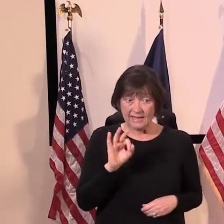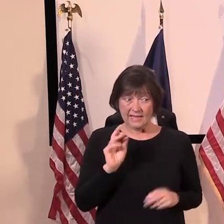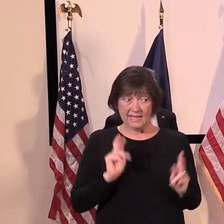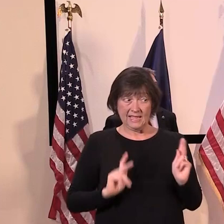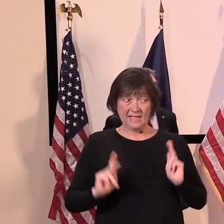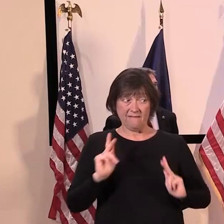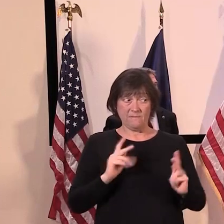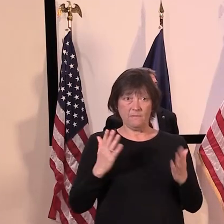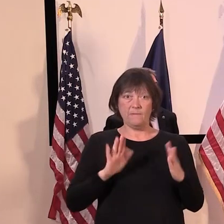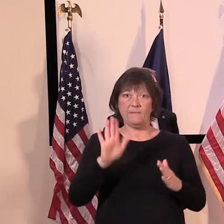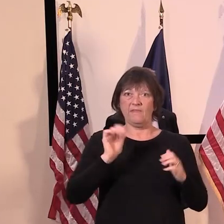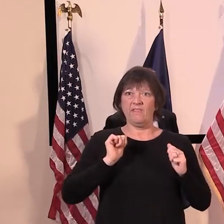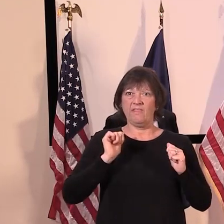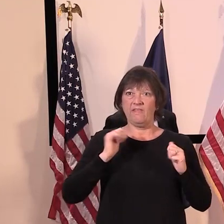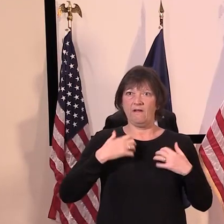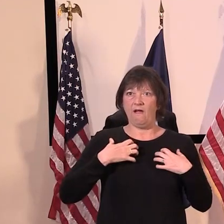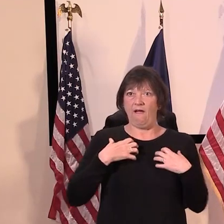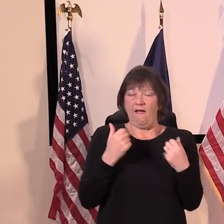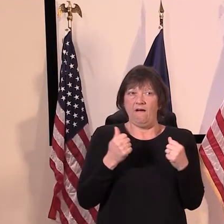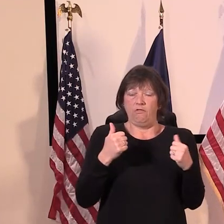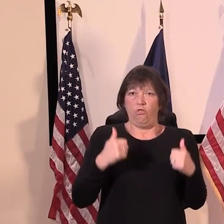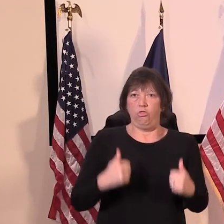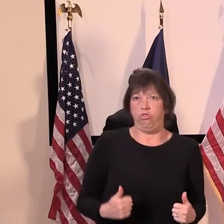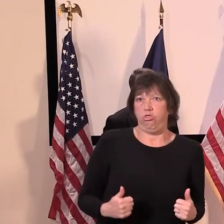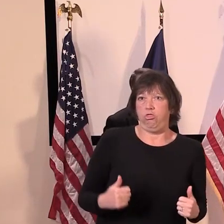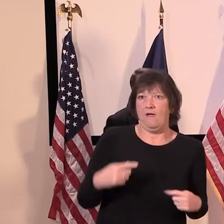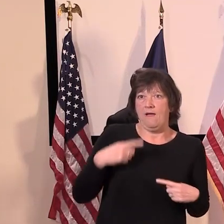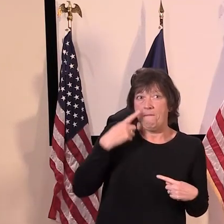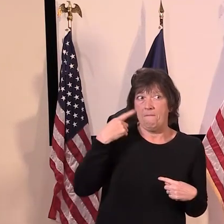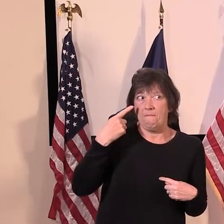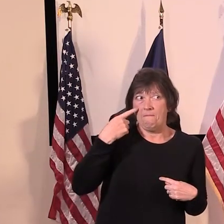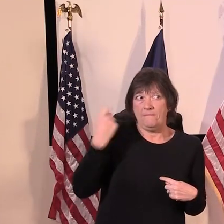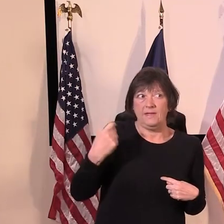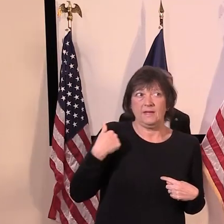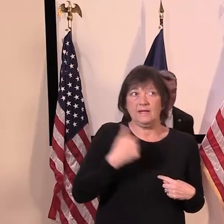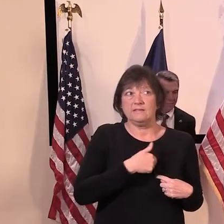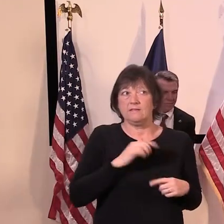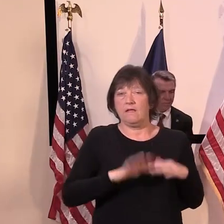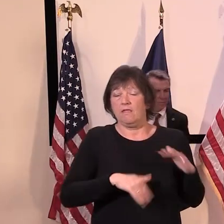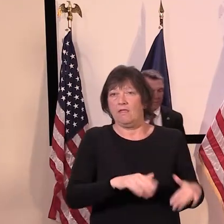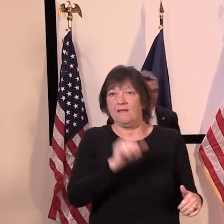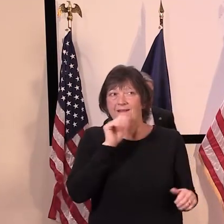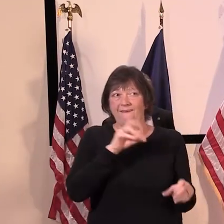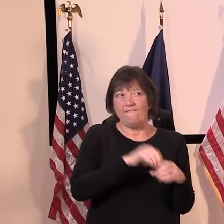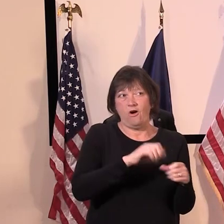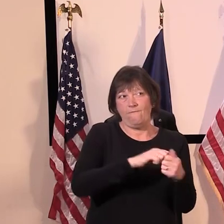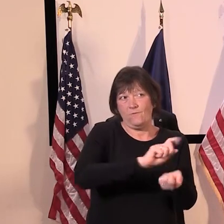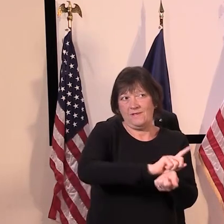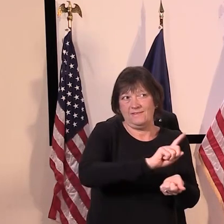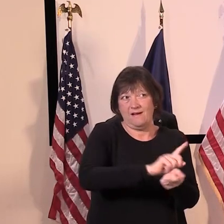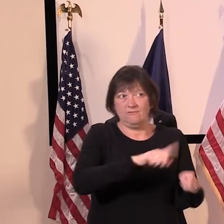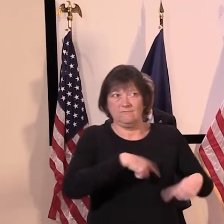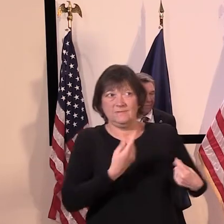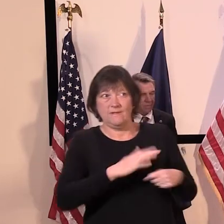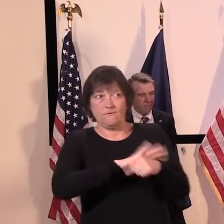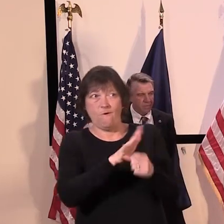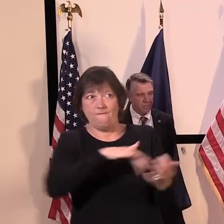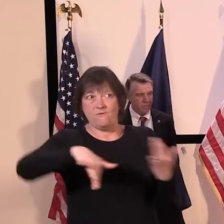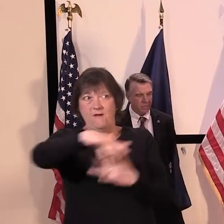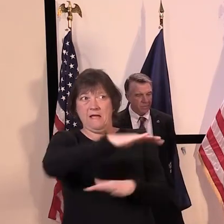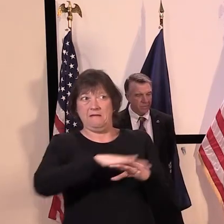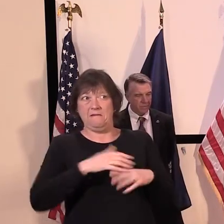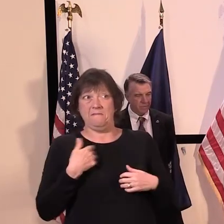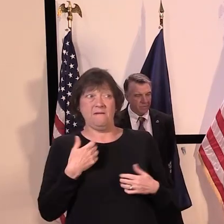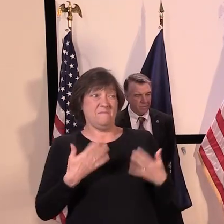worse because they weren't attending to things until they felt more comfortable engaging with the healthcare system. Um,